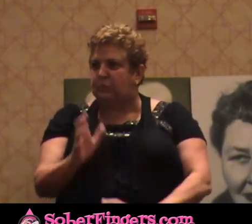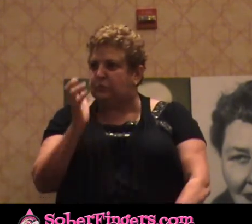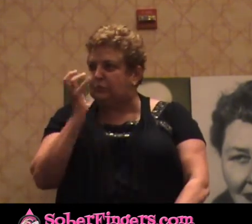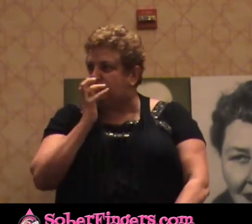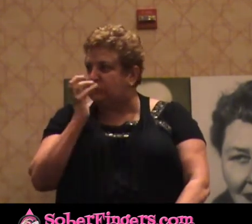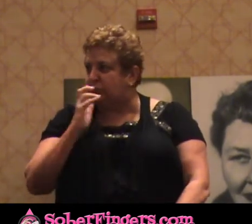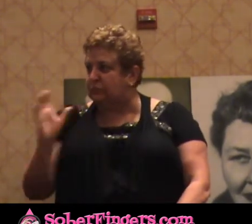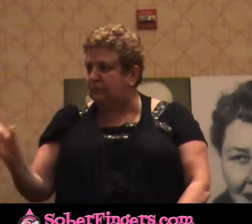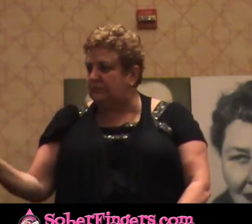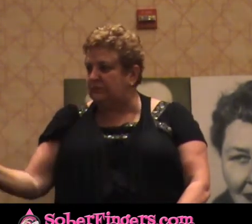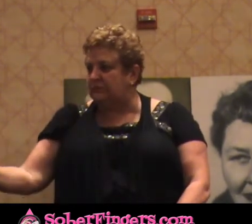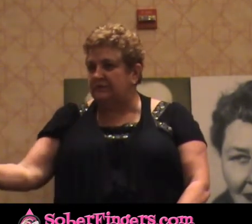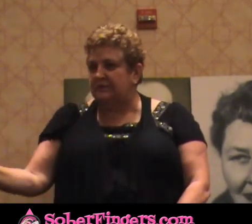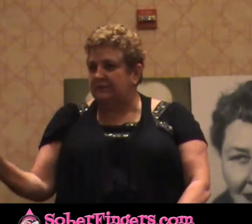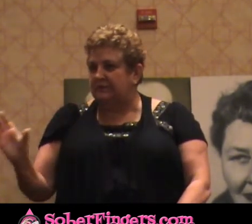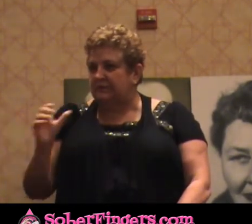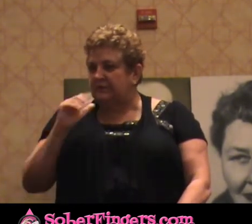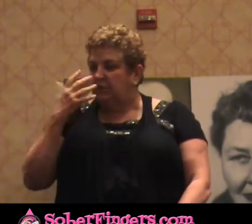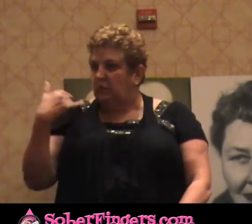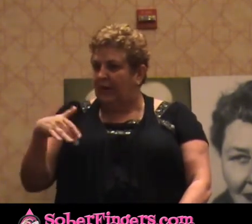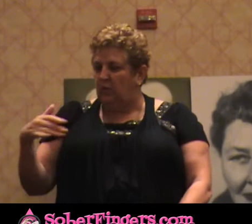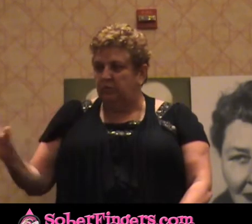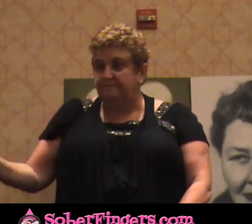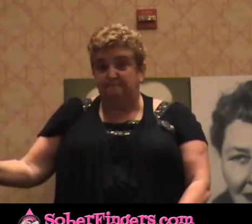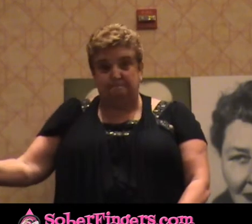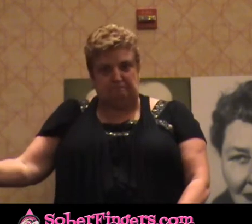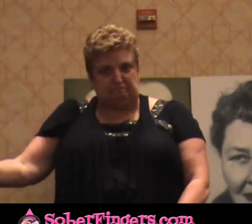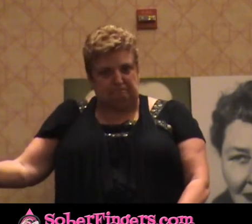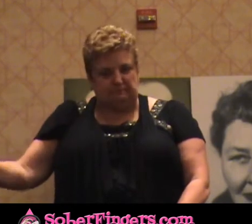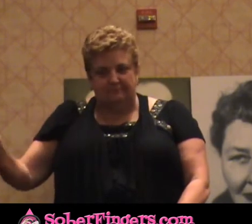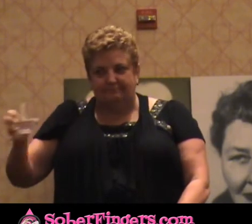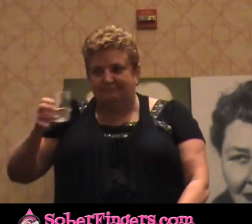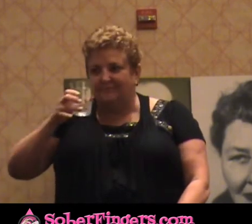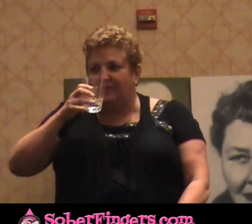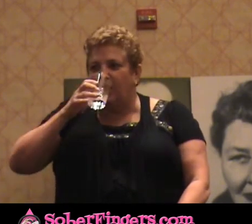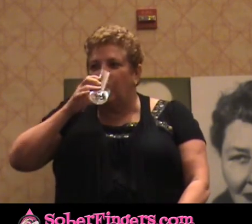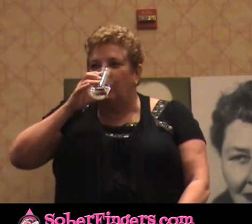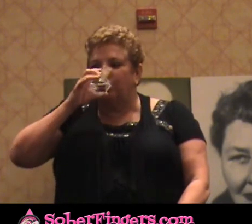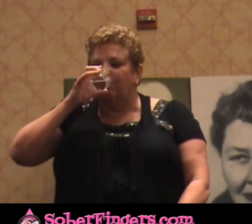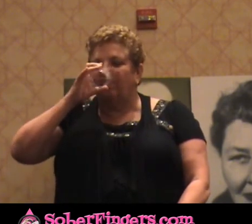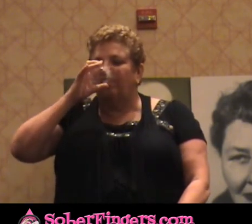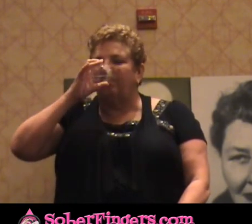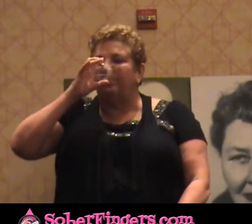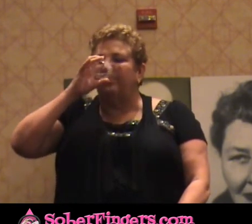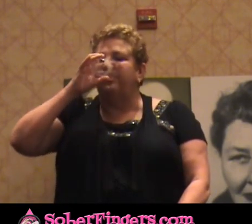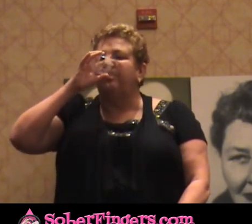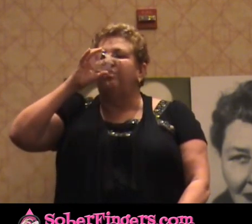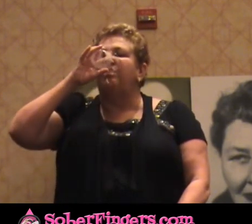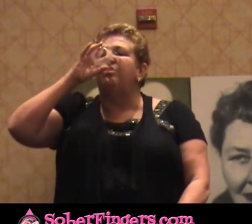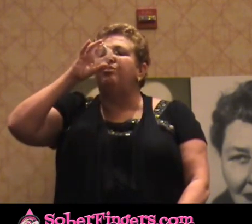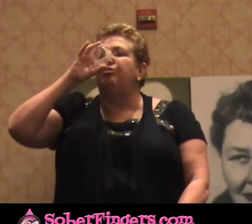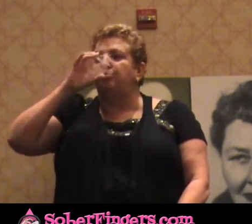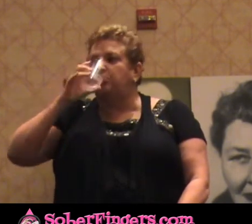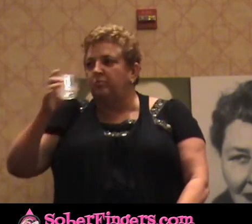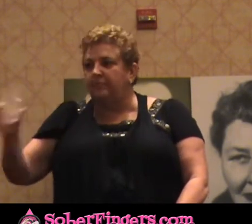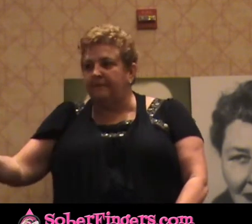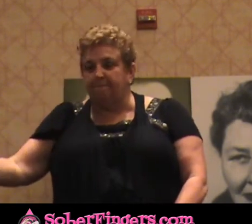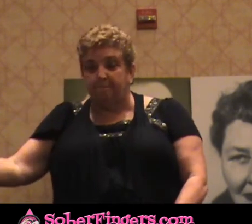And that's happened to me a few times. So I've always, my life is a